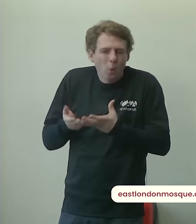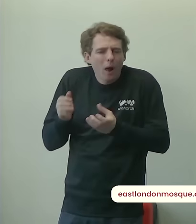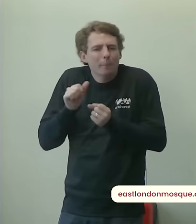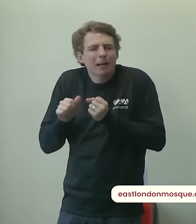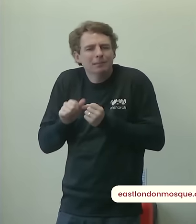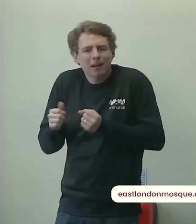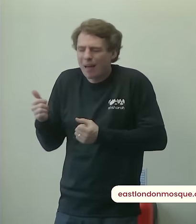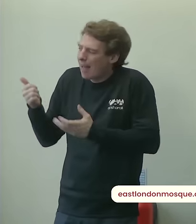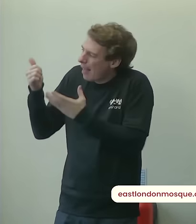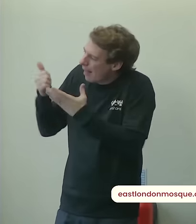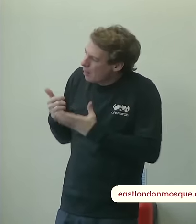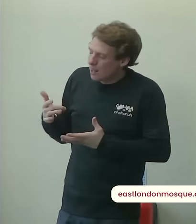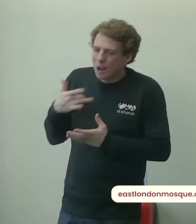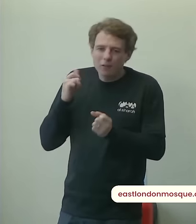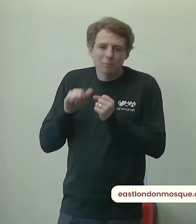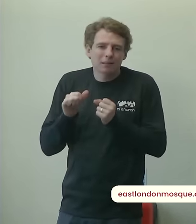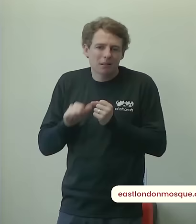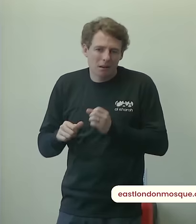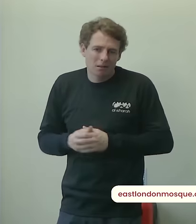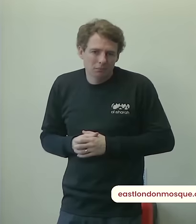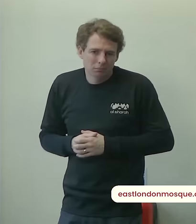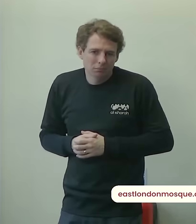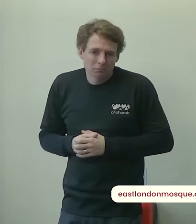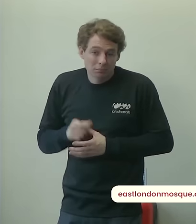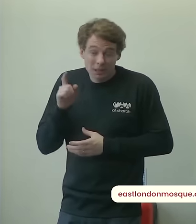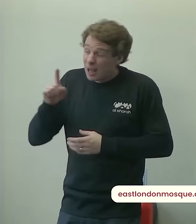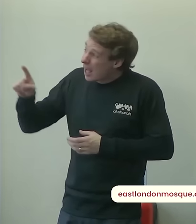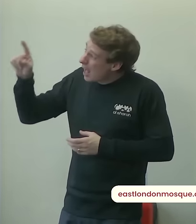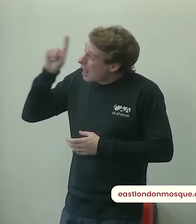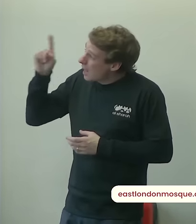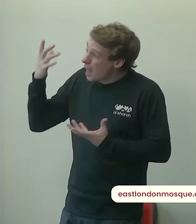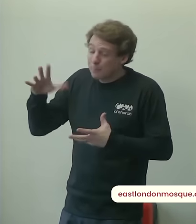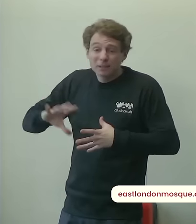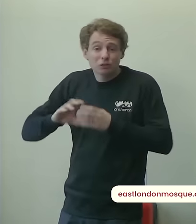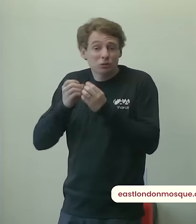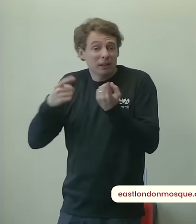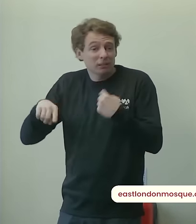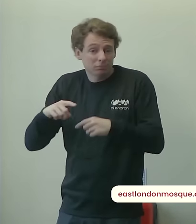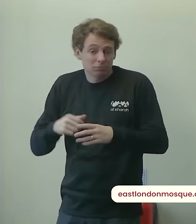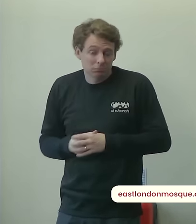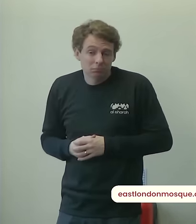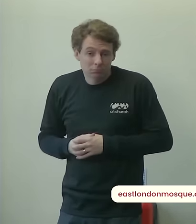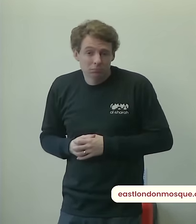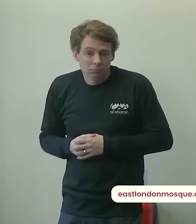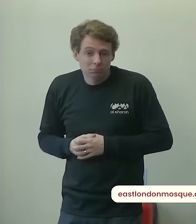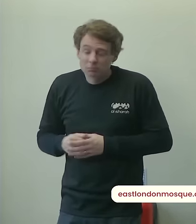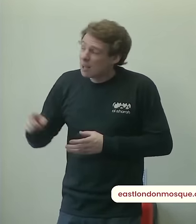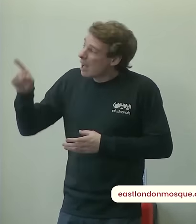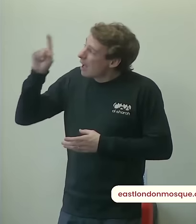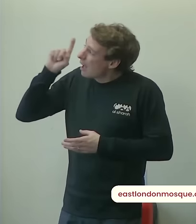brought you into this world not you allah who chose where you're going to come what race you're going